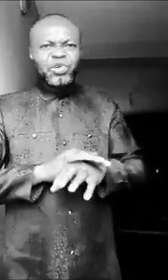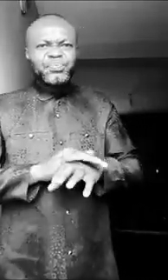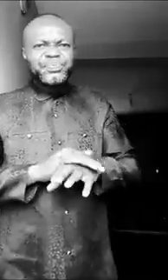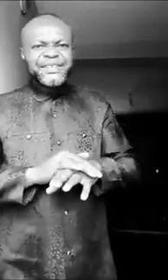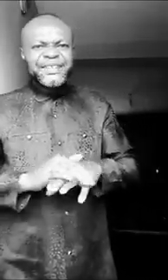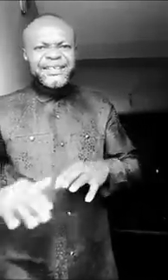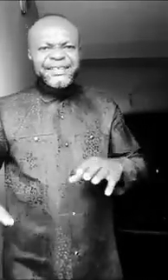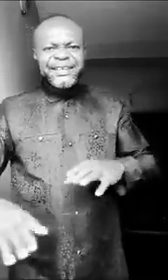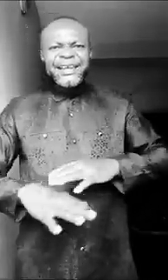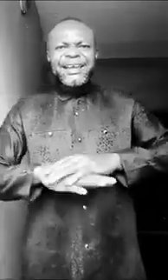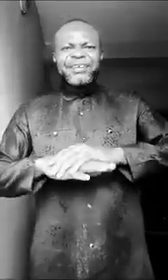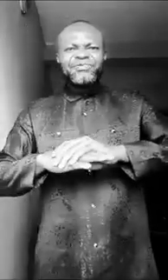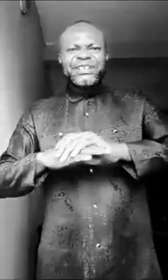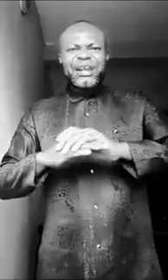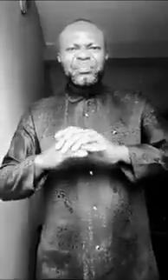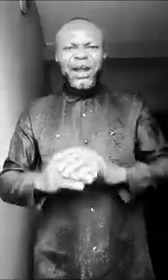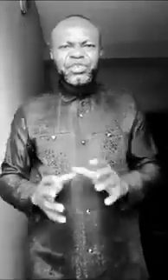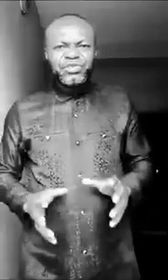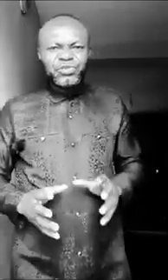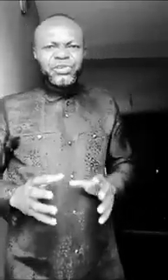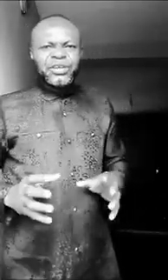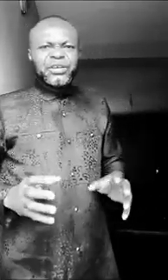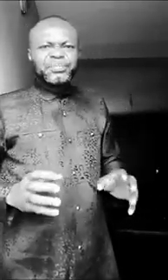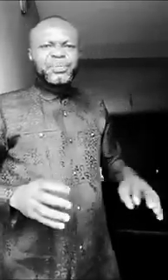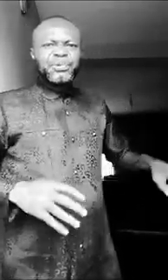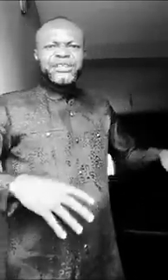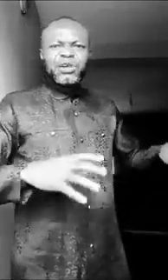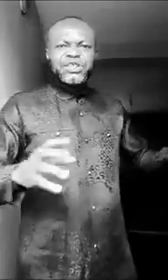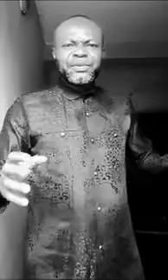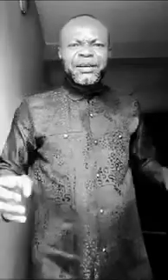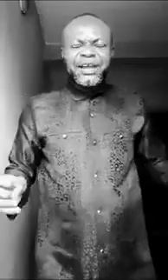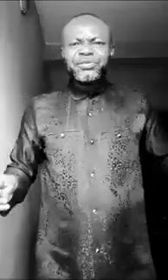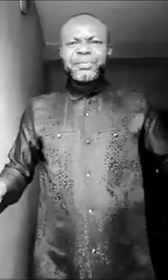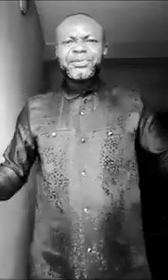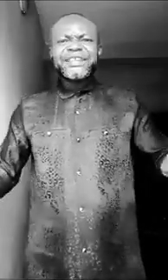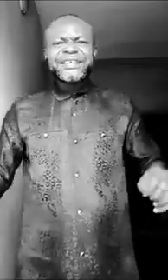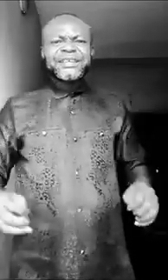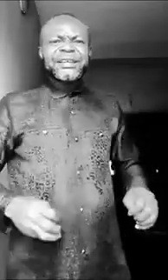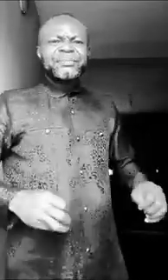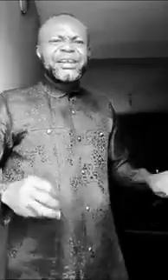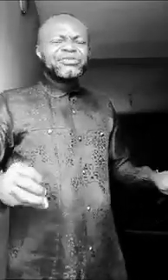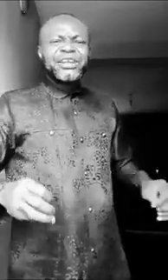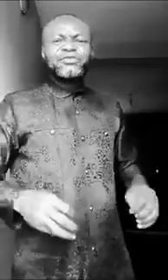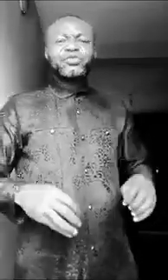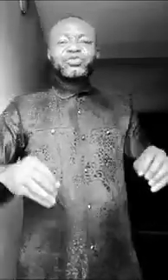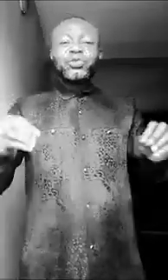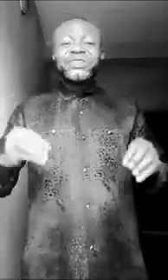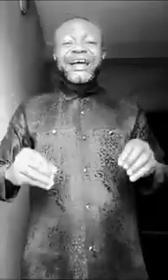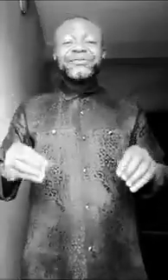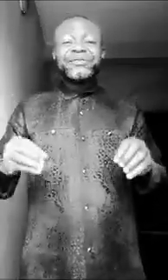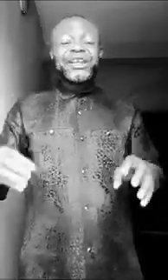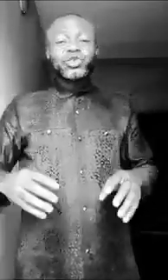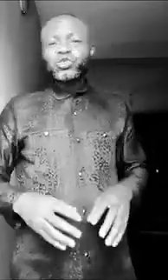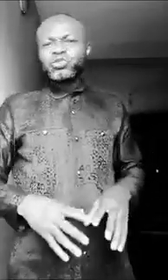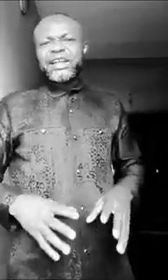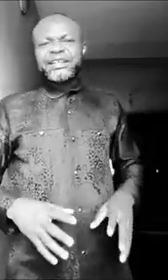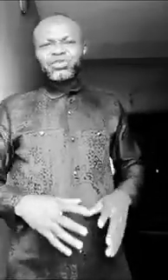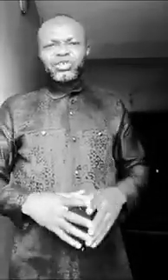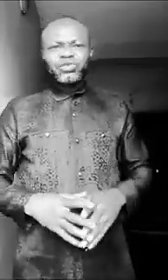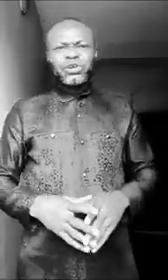Your business, everything I buy you, people will start considering the value. will start penetrating even those that have never ensured you will start ensorting you. They will